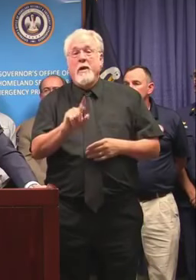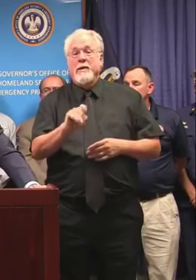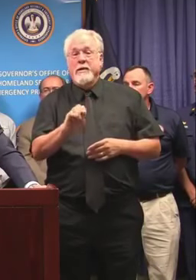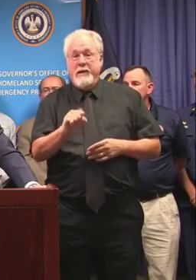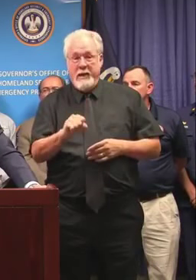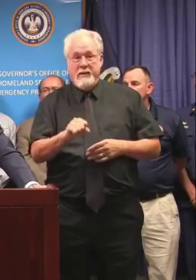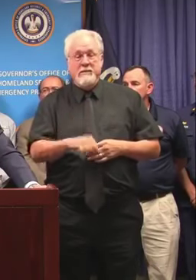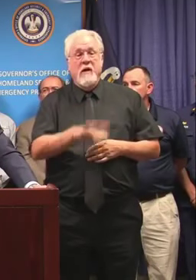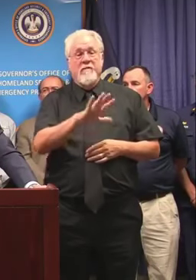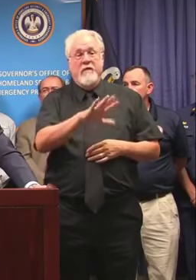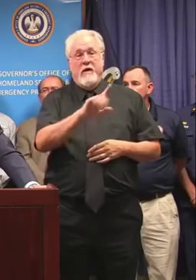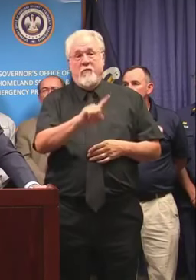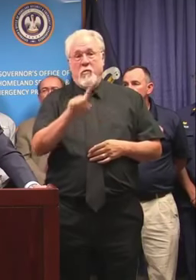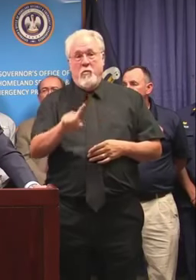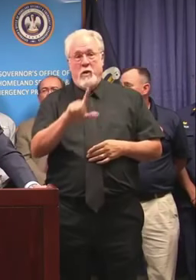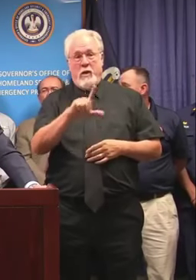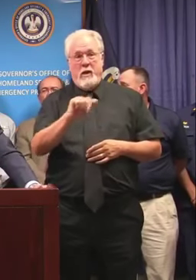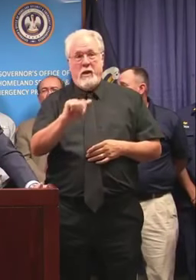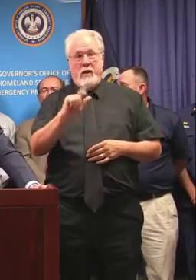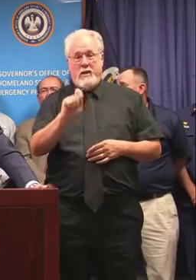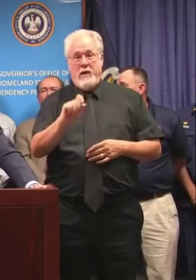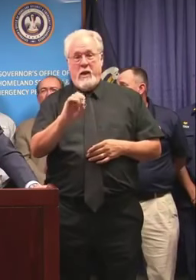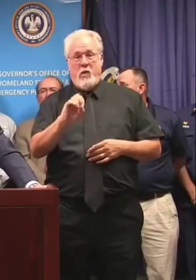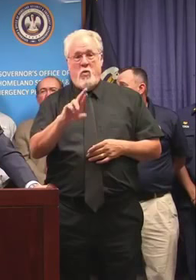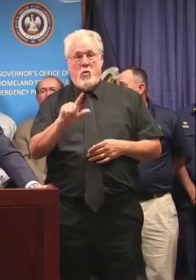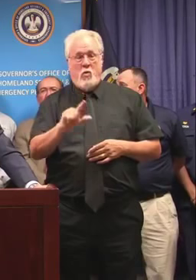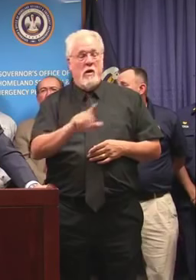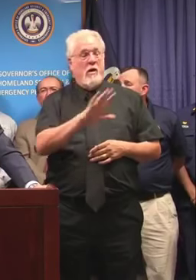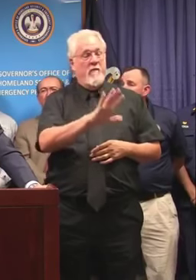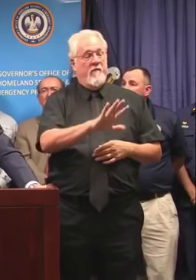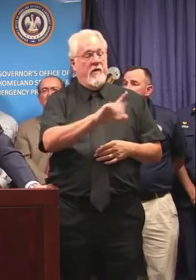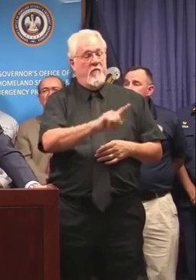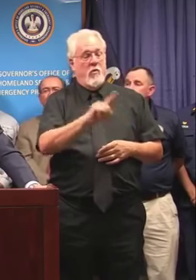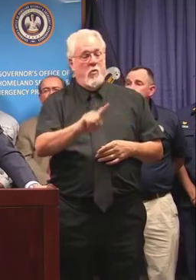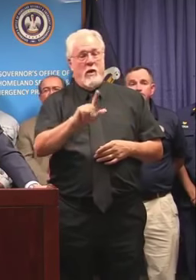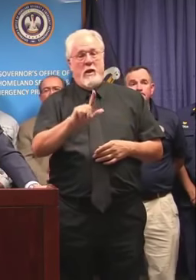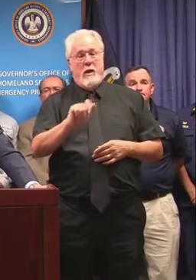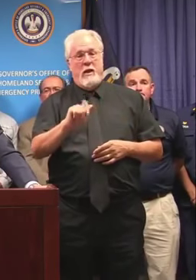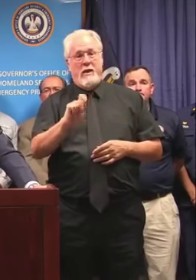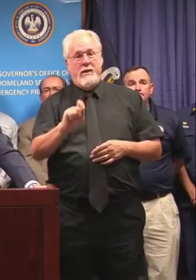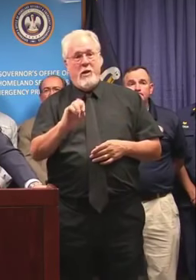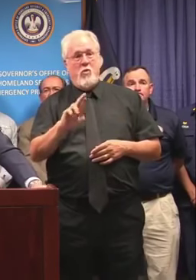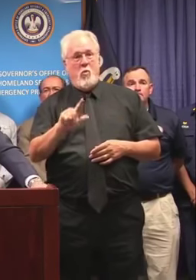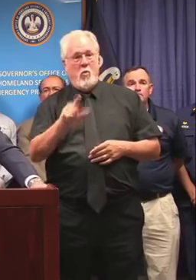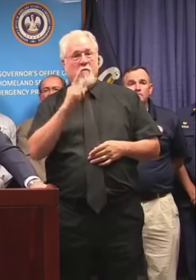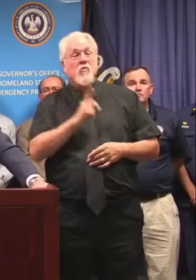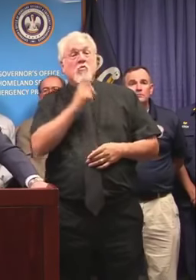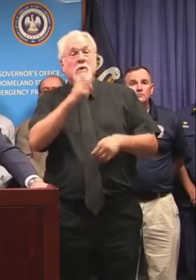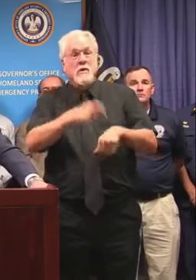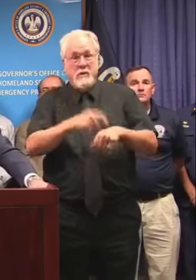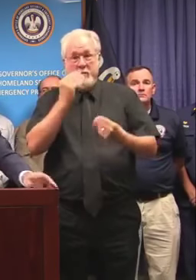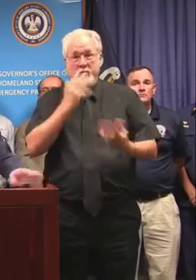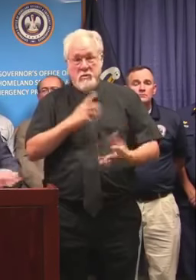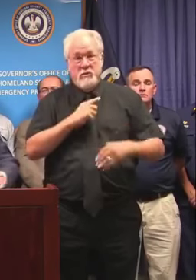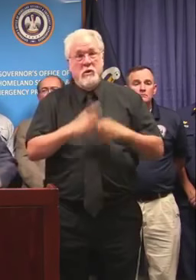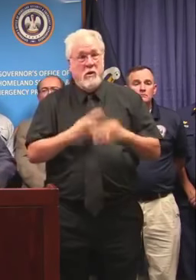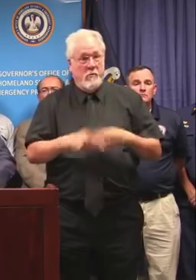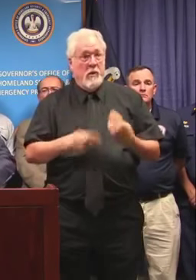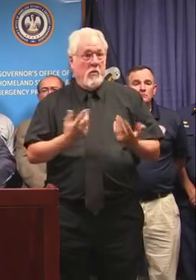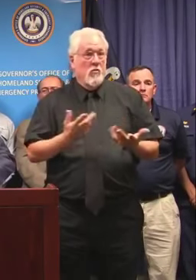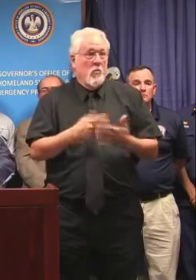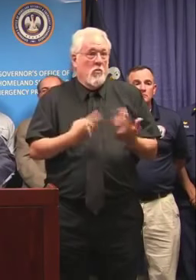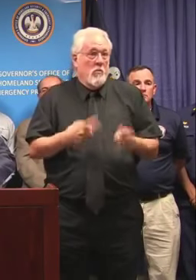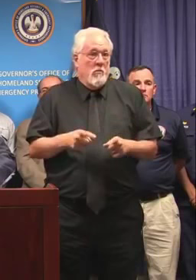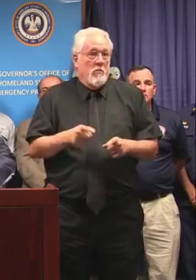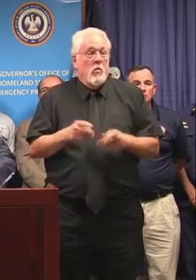511la.org. 511la.org for real-time information about the conditions,